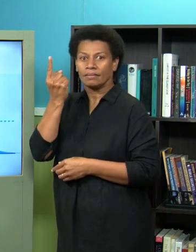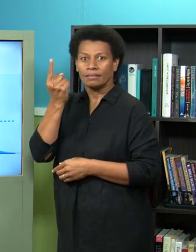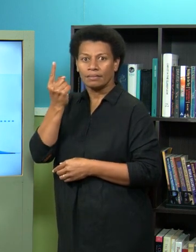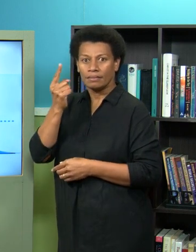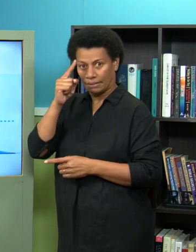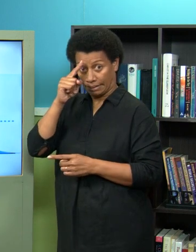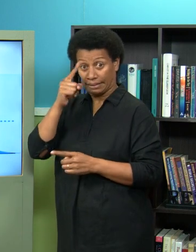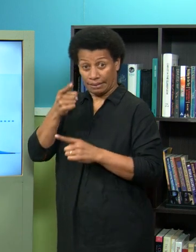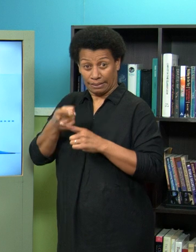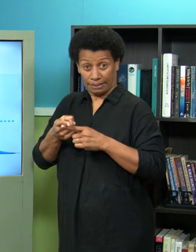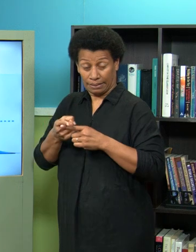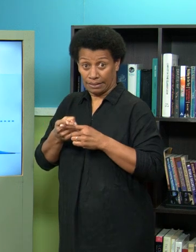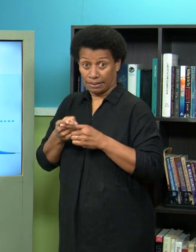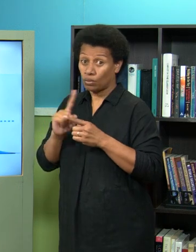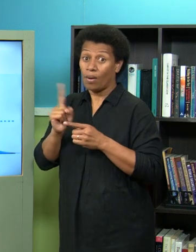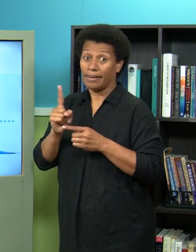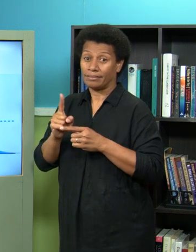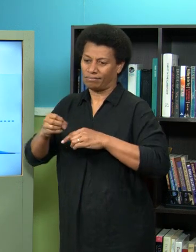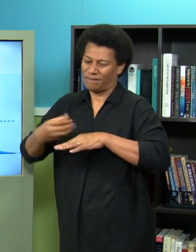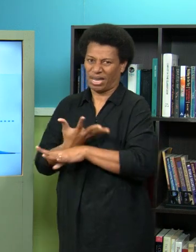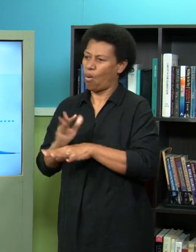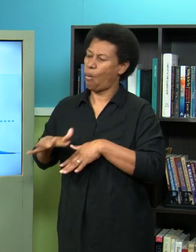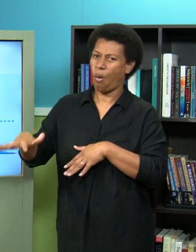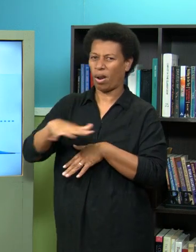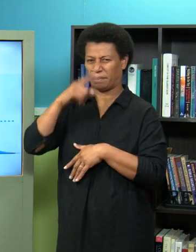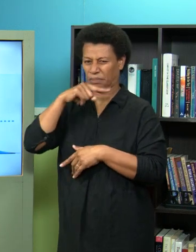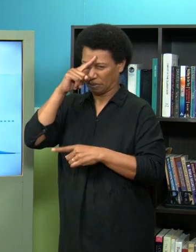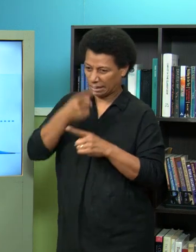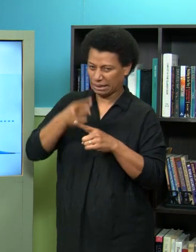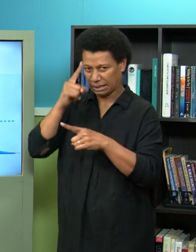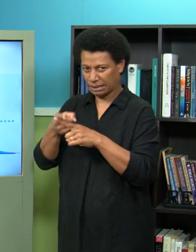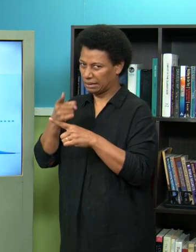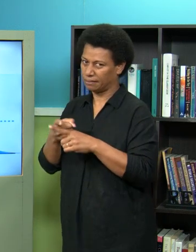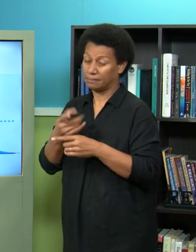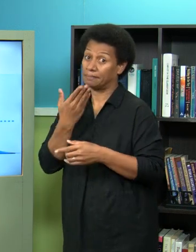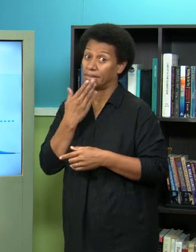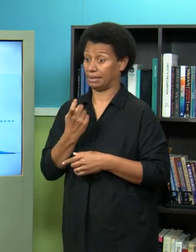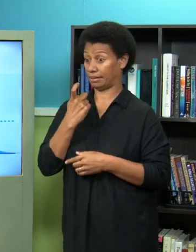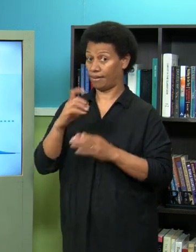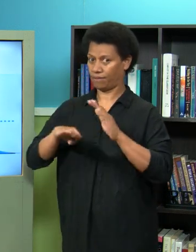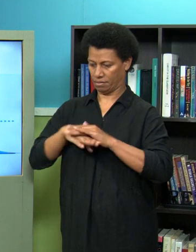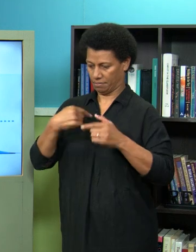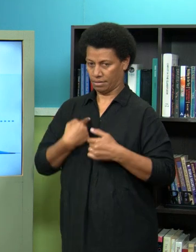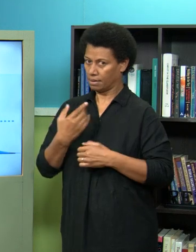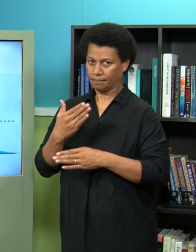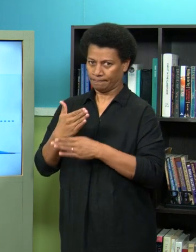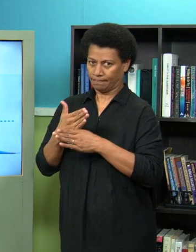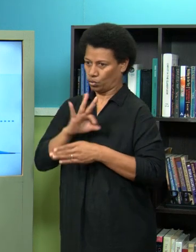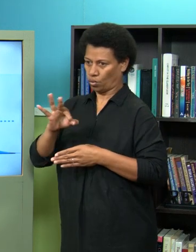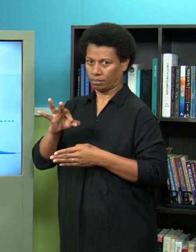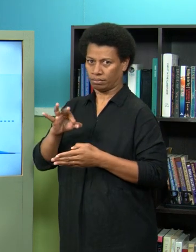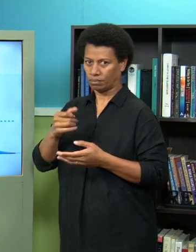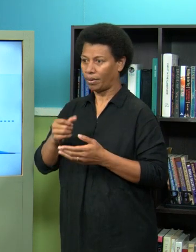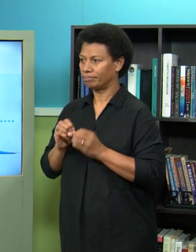that affects all of us and it's our responsibility to make sure that we are not transmitting the disease it's a social responsibility